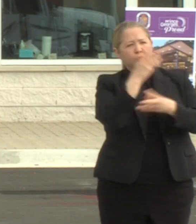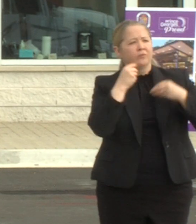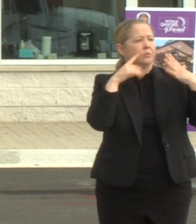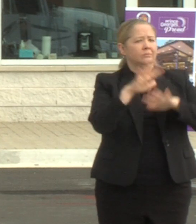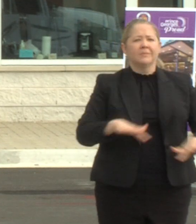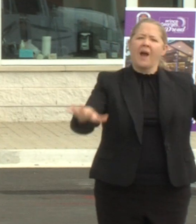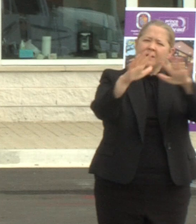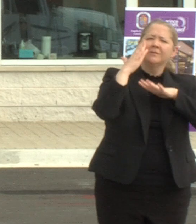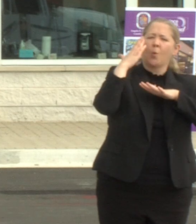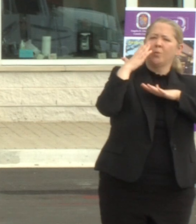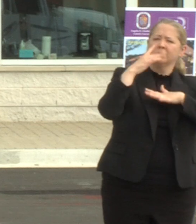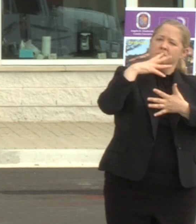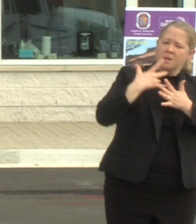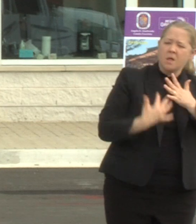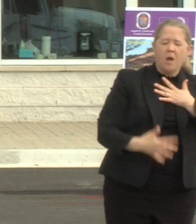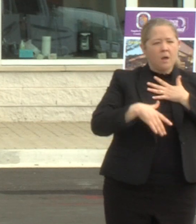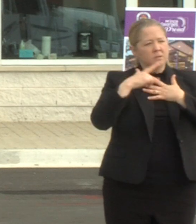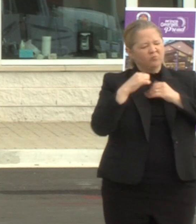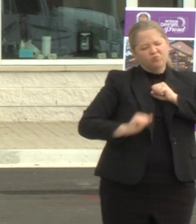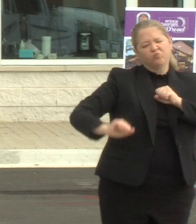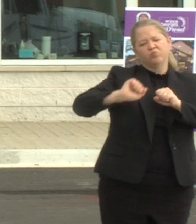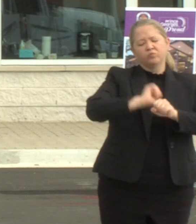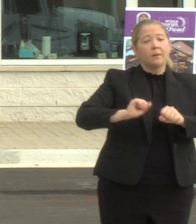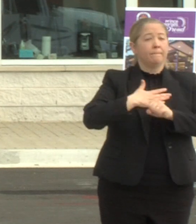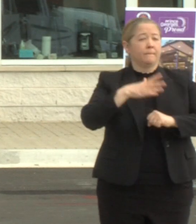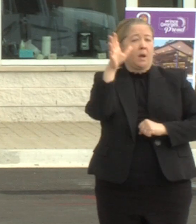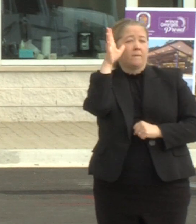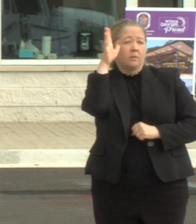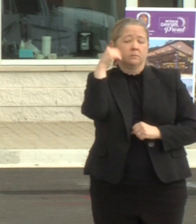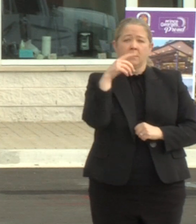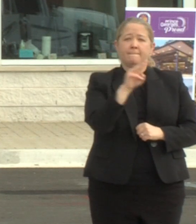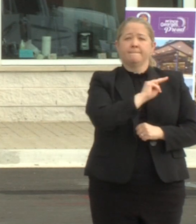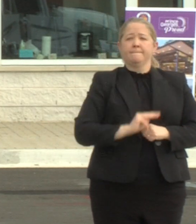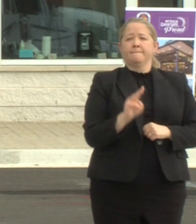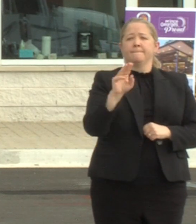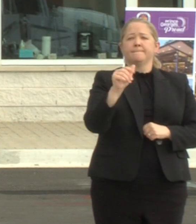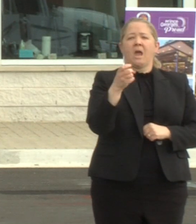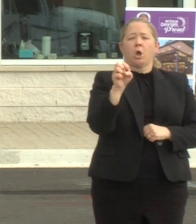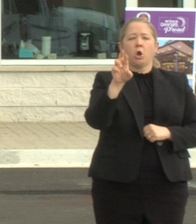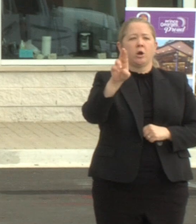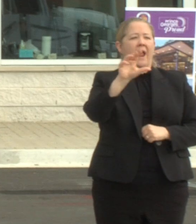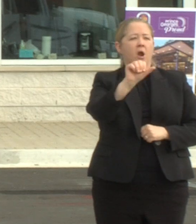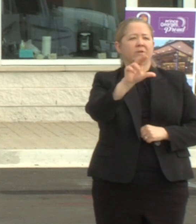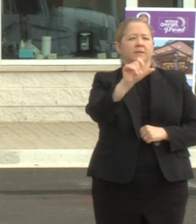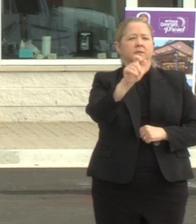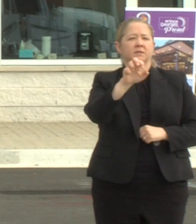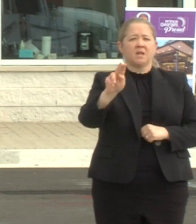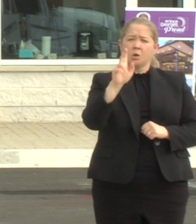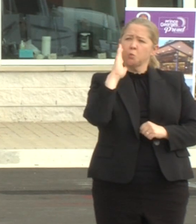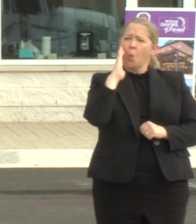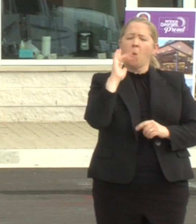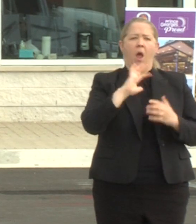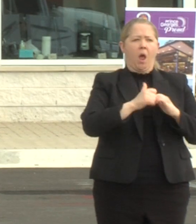the blood sweat and tears that my father mayor errington and others put into getting things in inside the